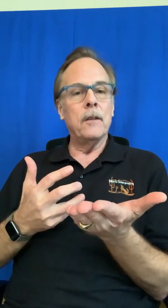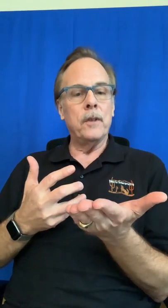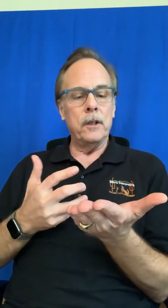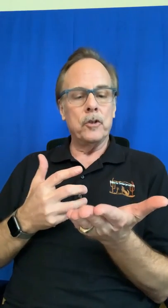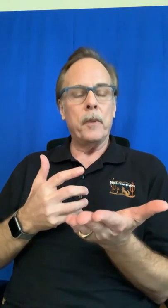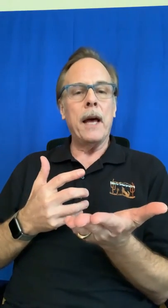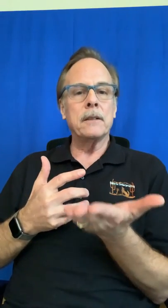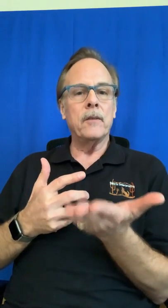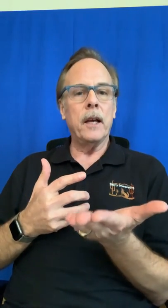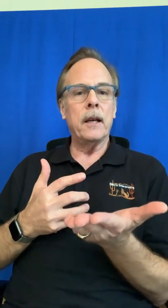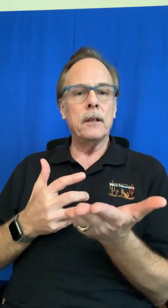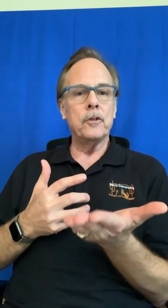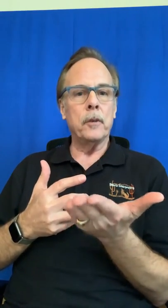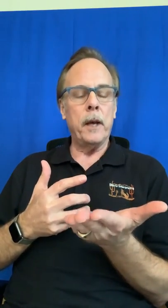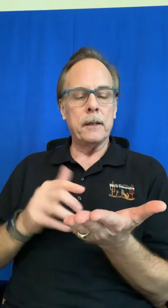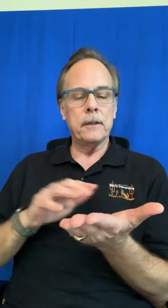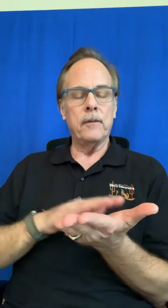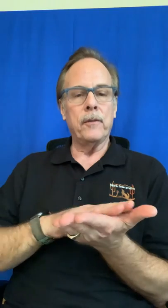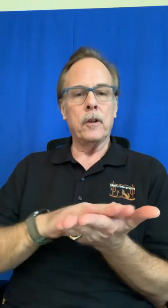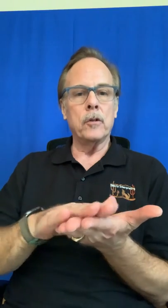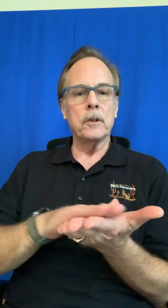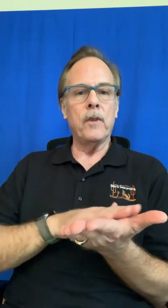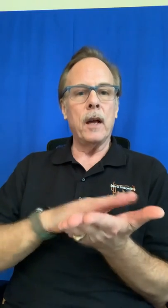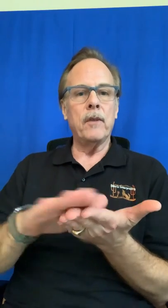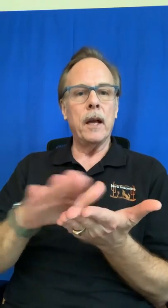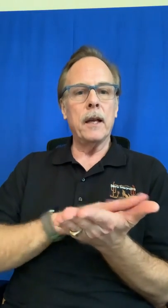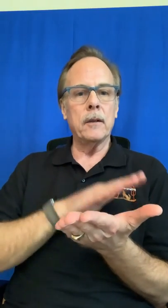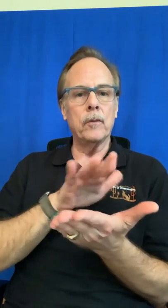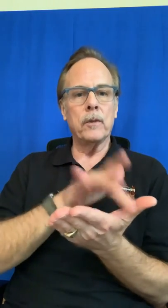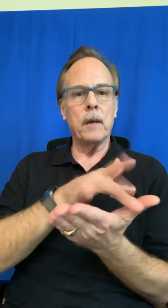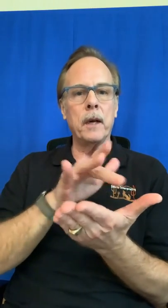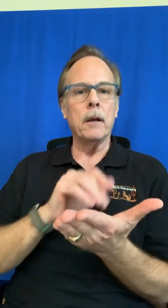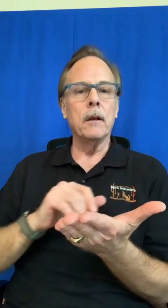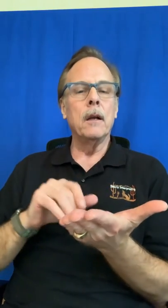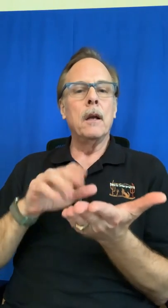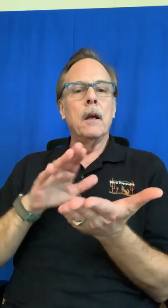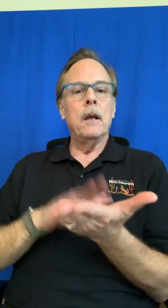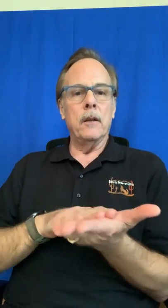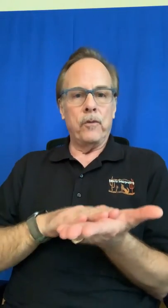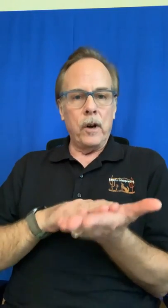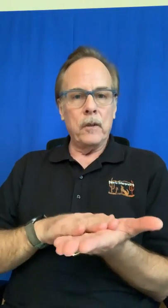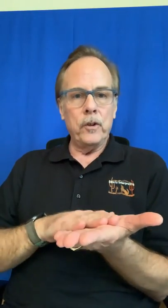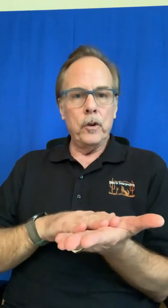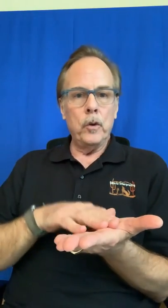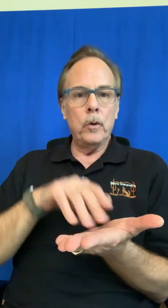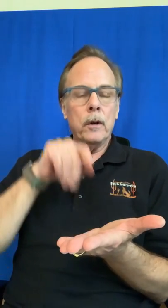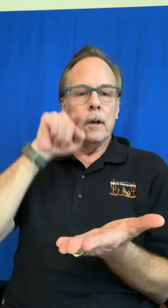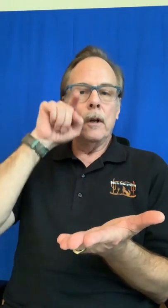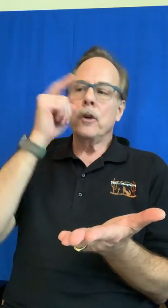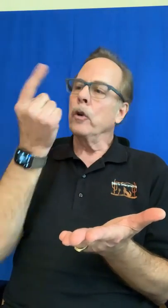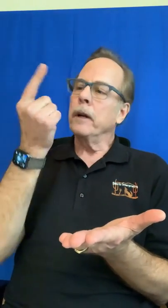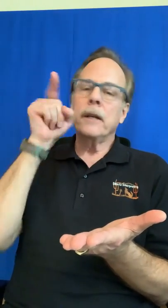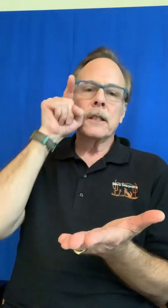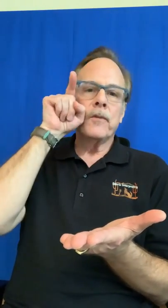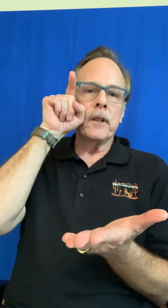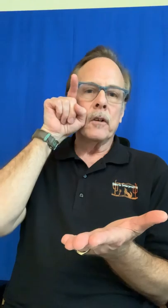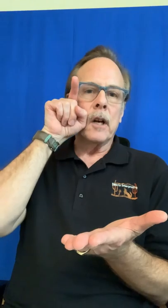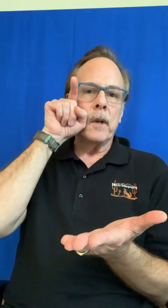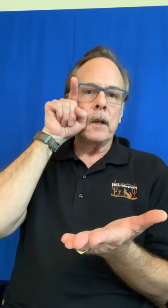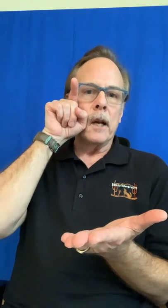is your passive hand your passive closed five hand thumb out in front of you your index finger coming down